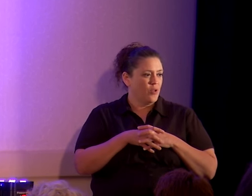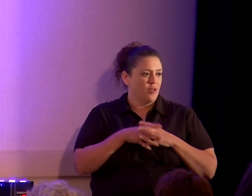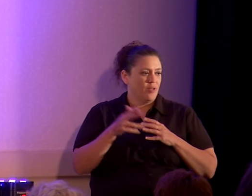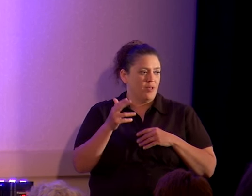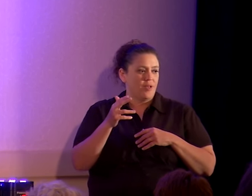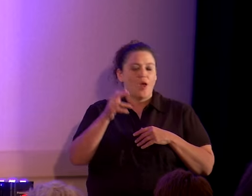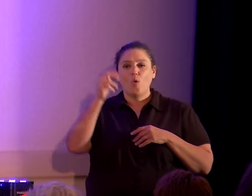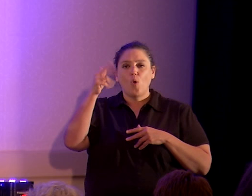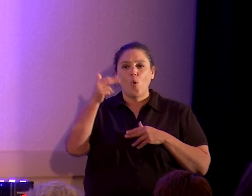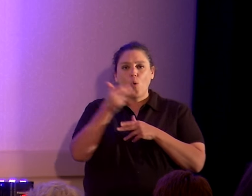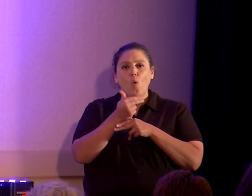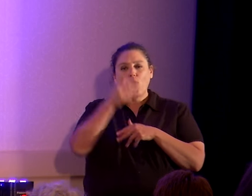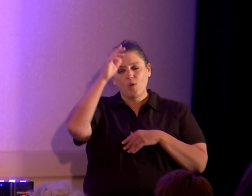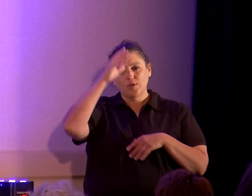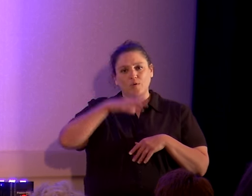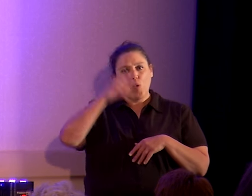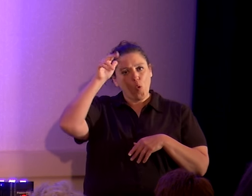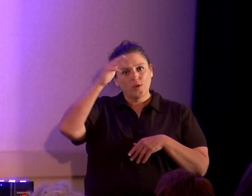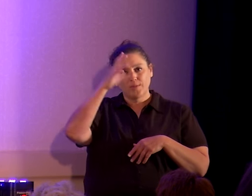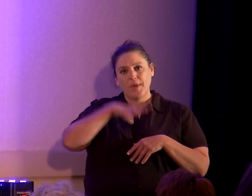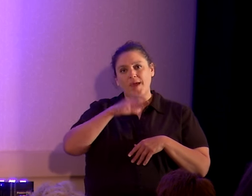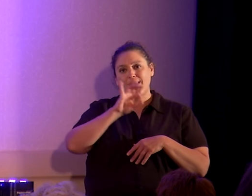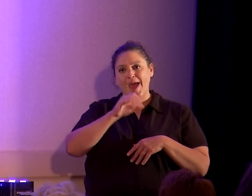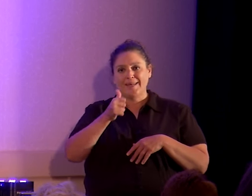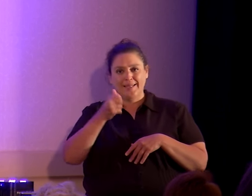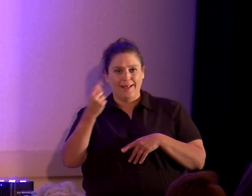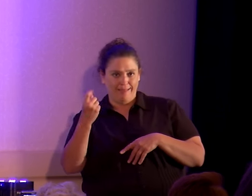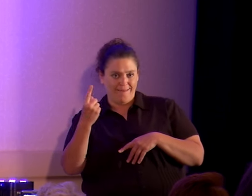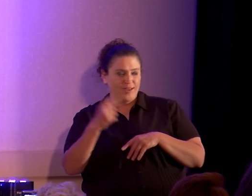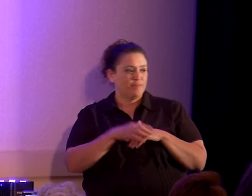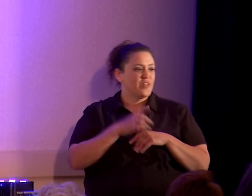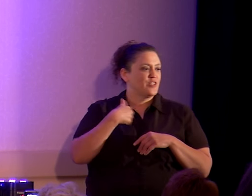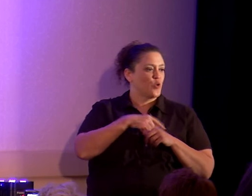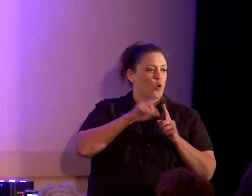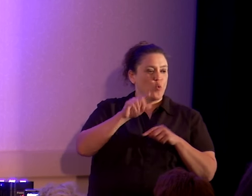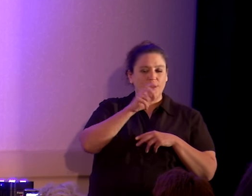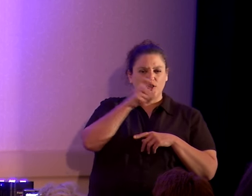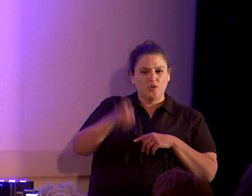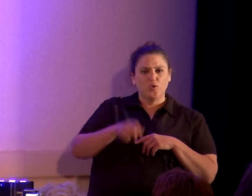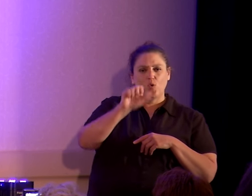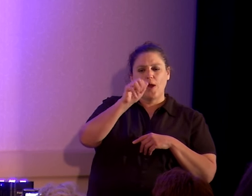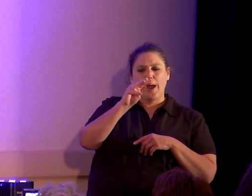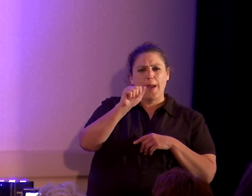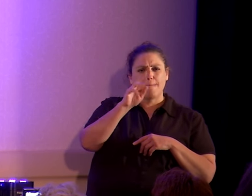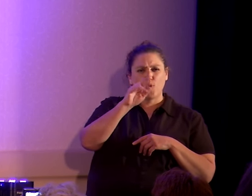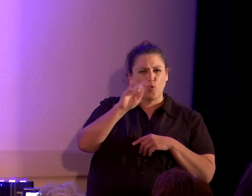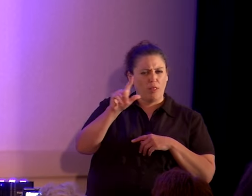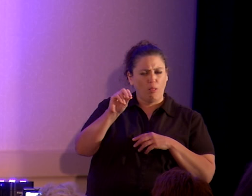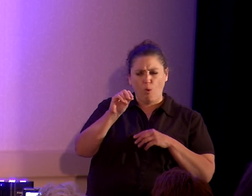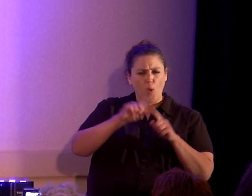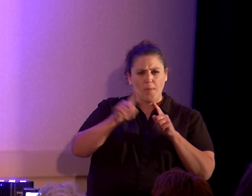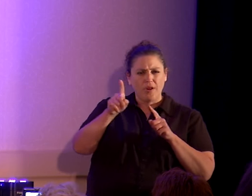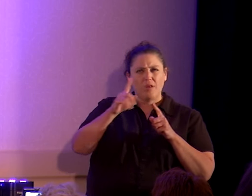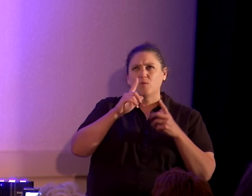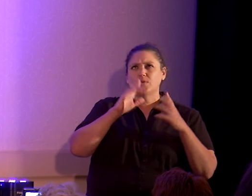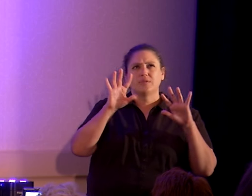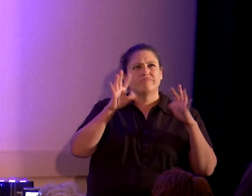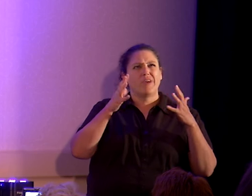So we went to Amarillo for the first event, and we had, I don't even know what the numbers were, but it was 100 to 150 maybe.